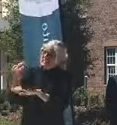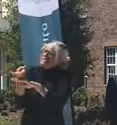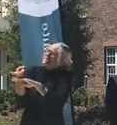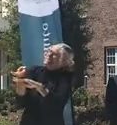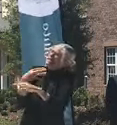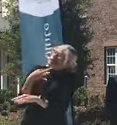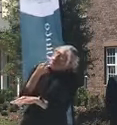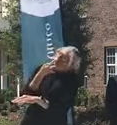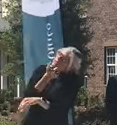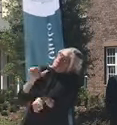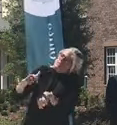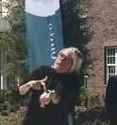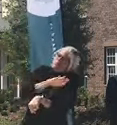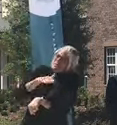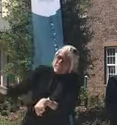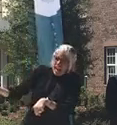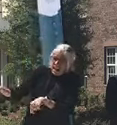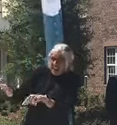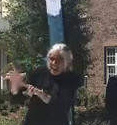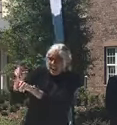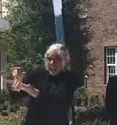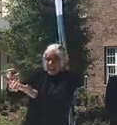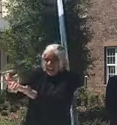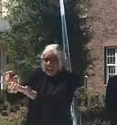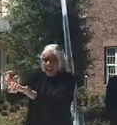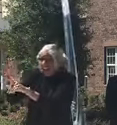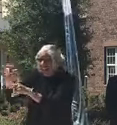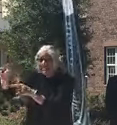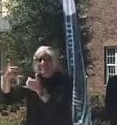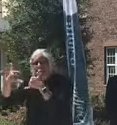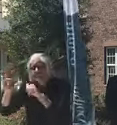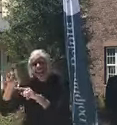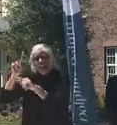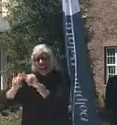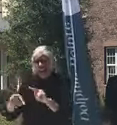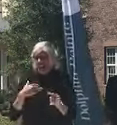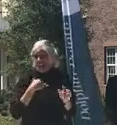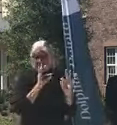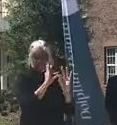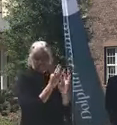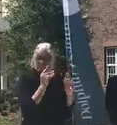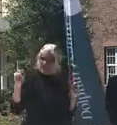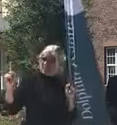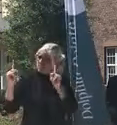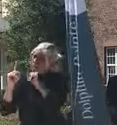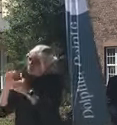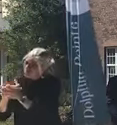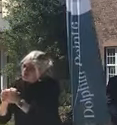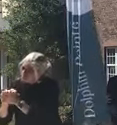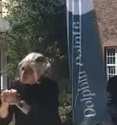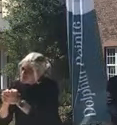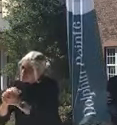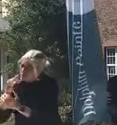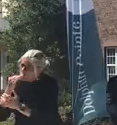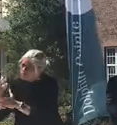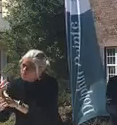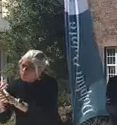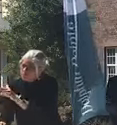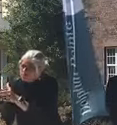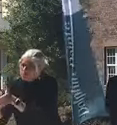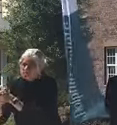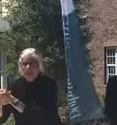they don't have, they're not allowed to have a family member there to hold their hand, to say goodbye, to hug them one last time.